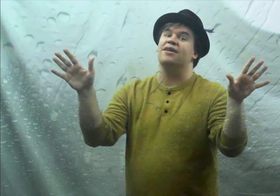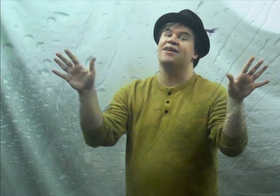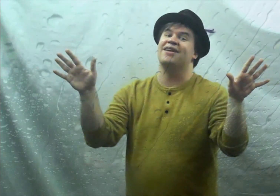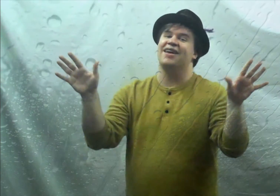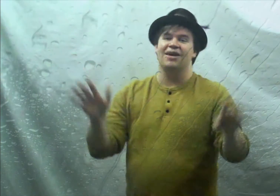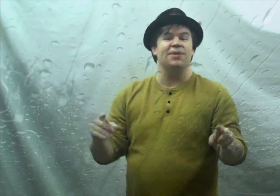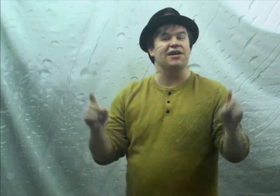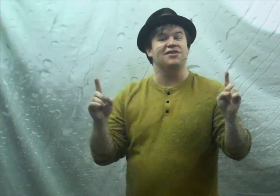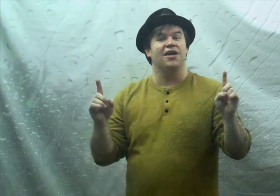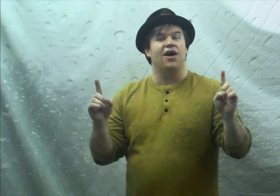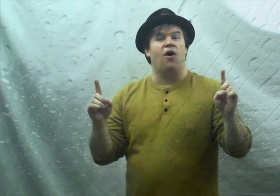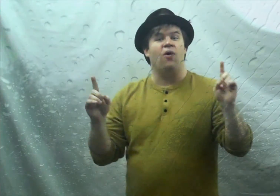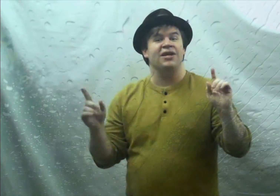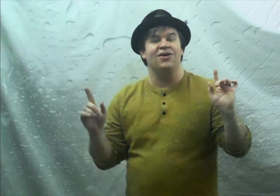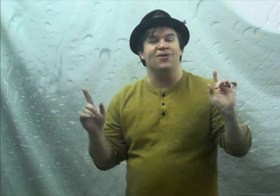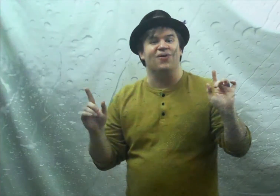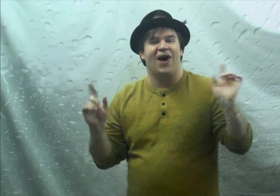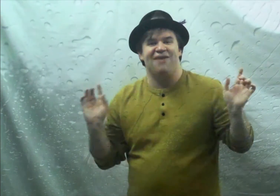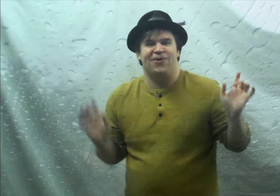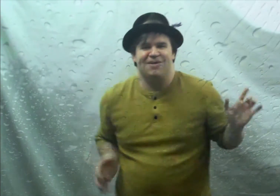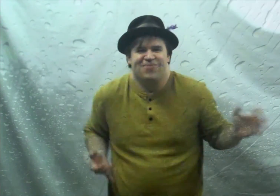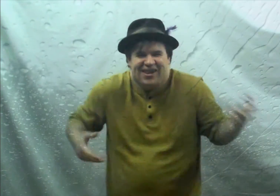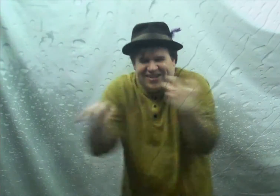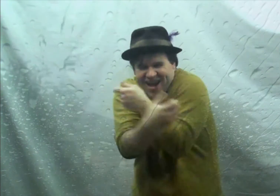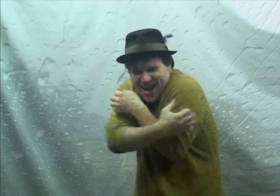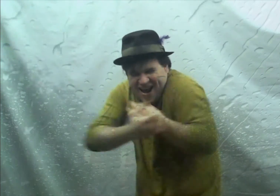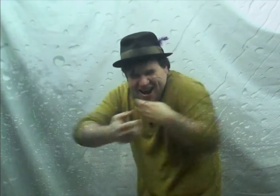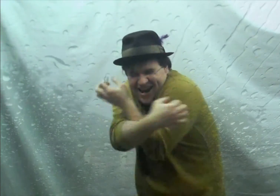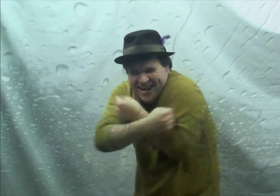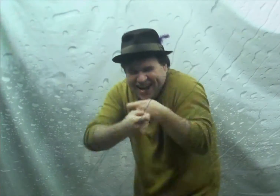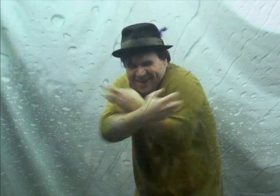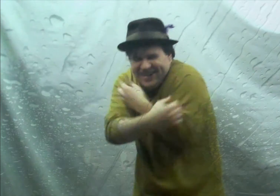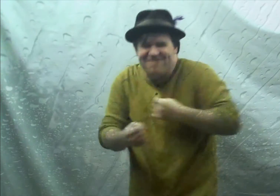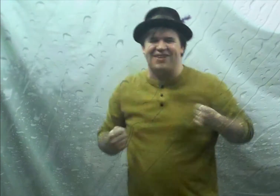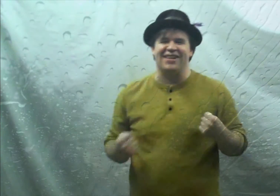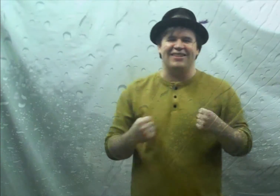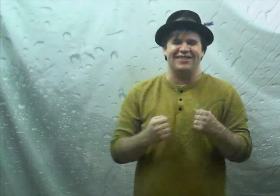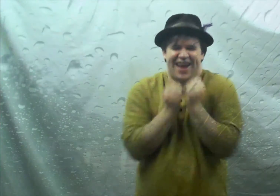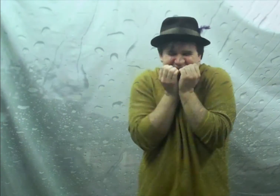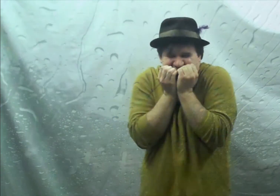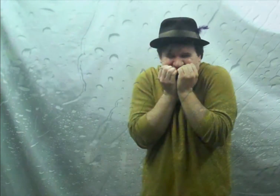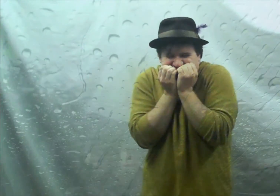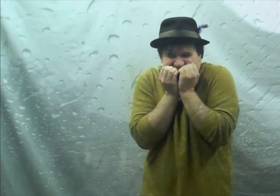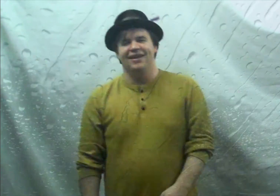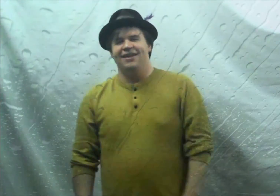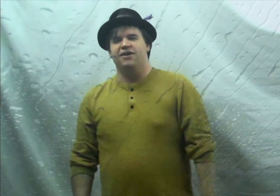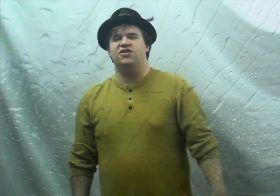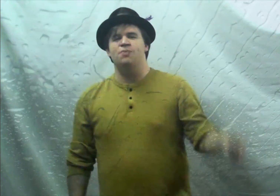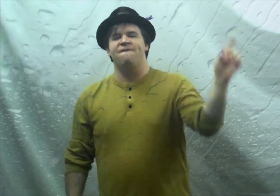because only you have all the umbrellas hey you got all the umbrellas those stupid